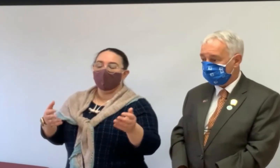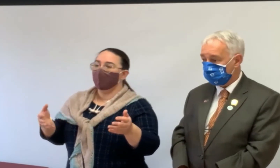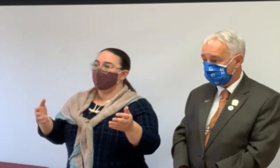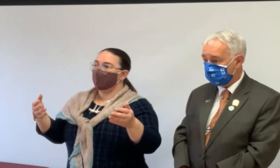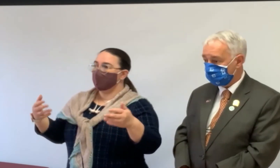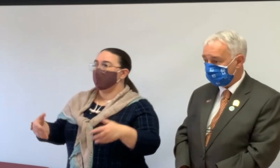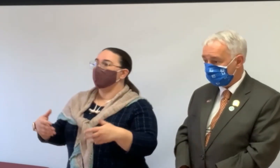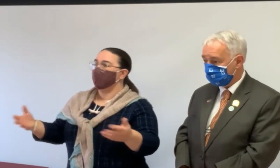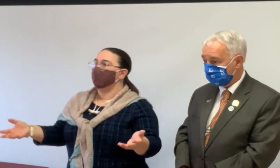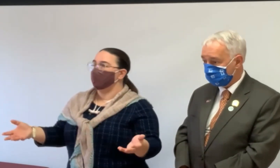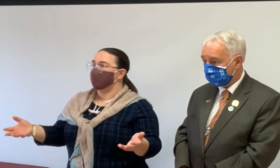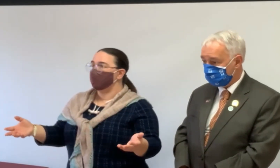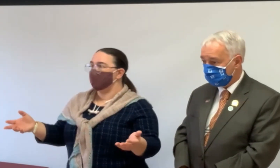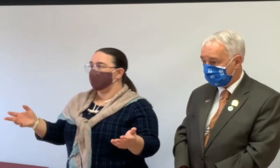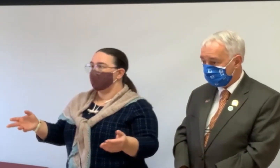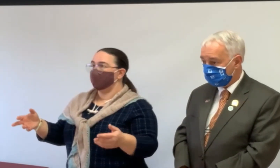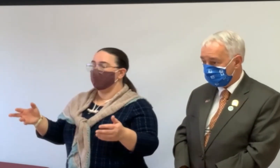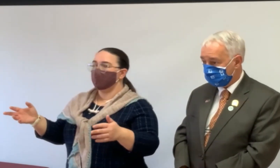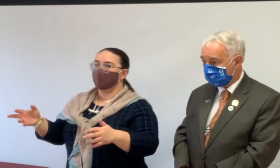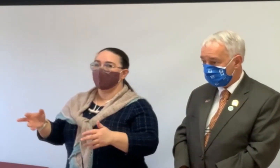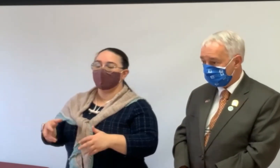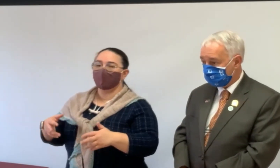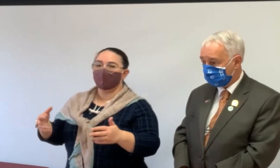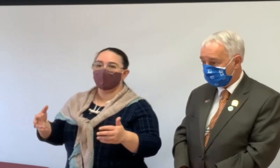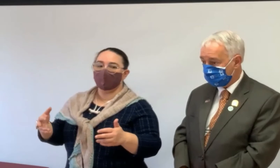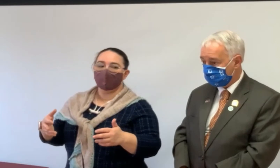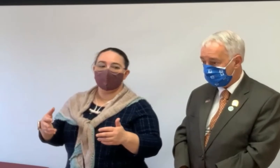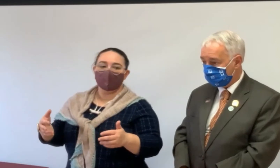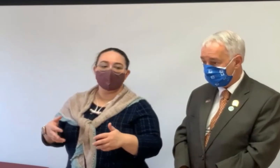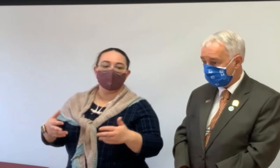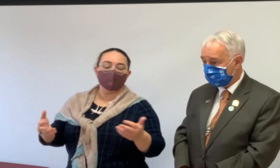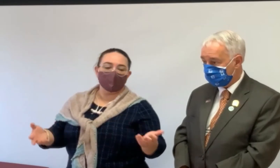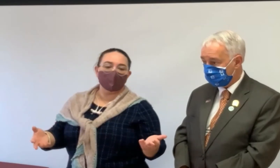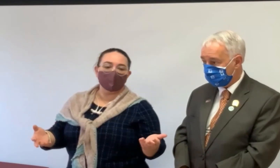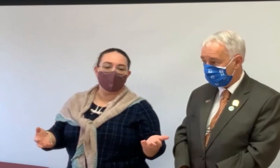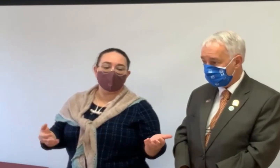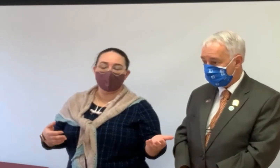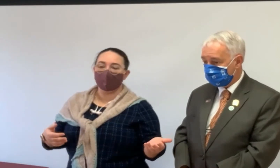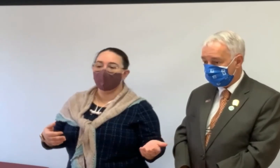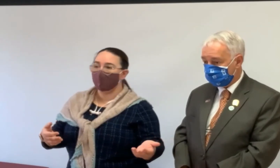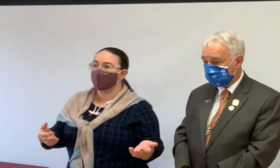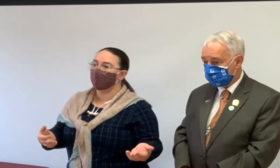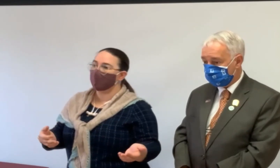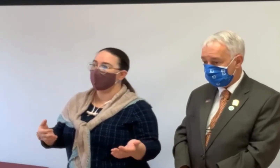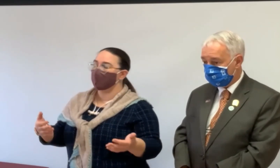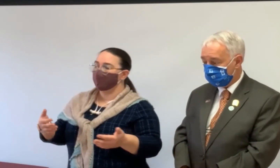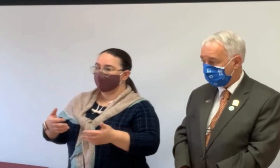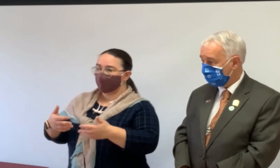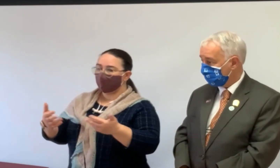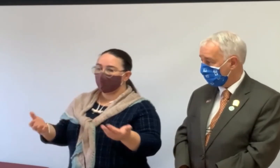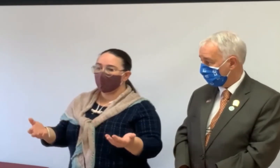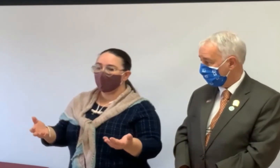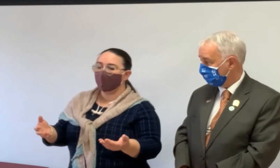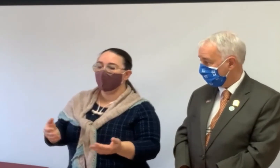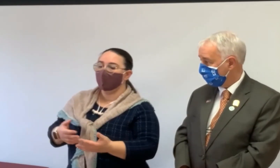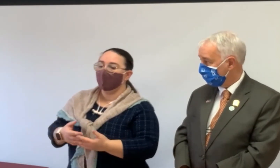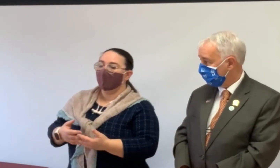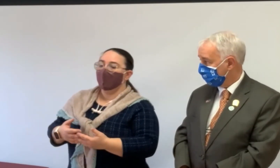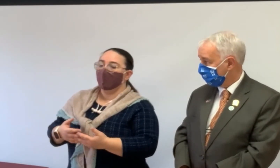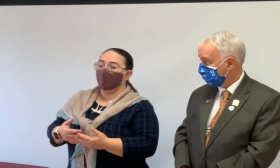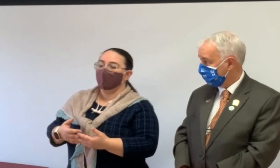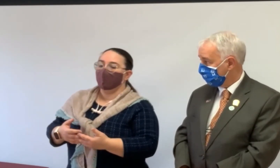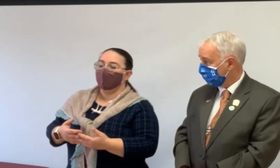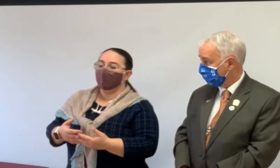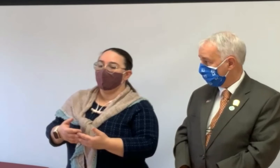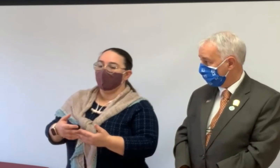can help sell property. So, you know, that's the, the, the most straightforward way that real estate agents can help.